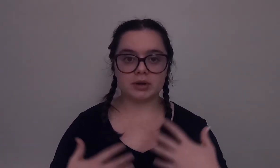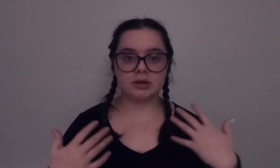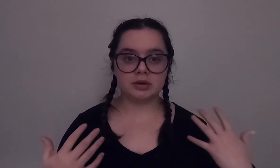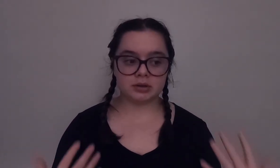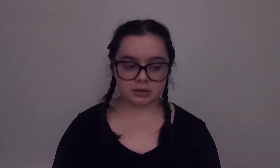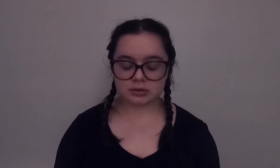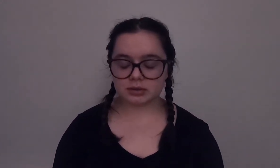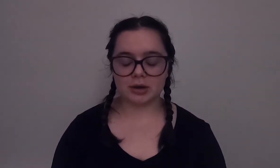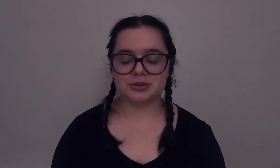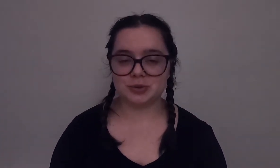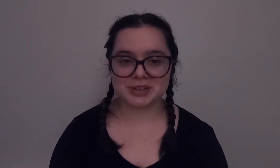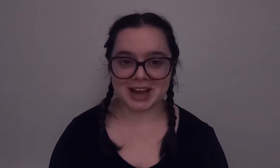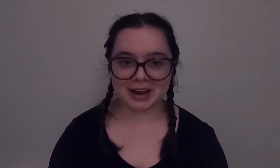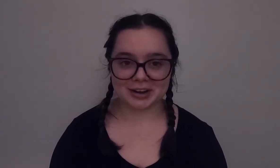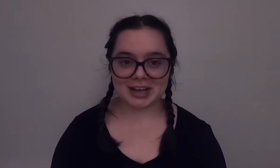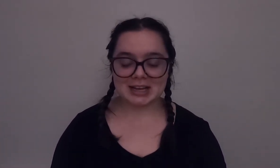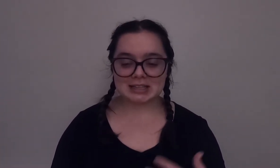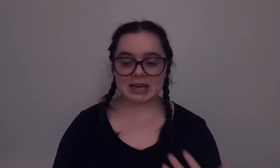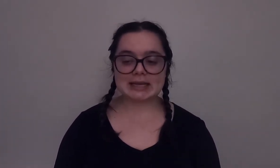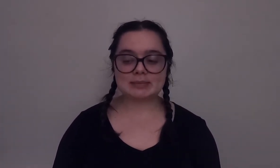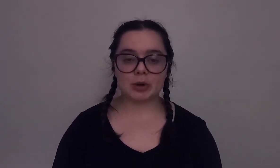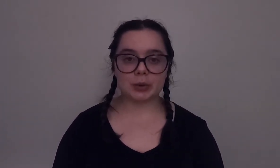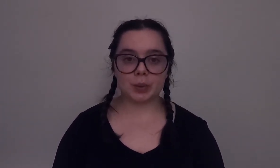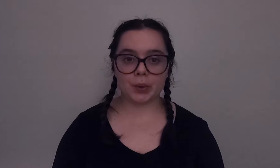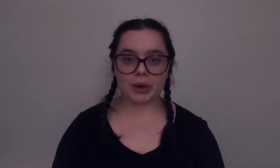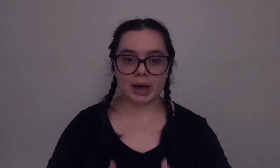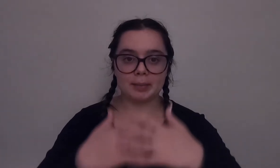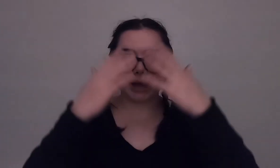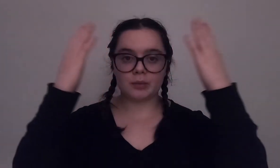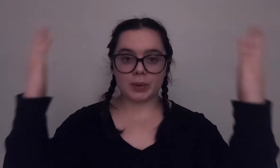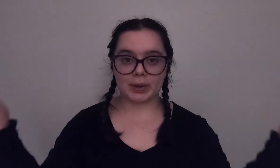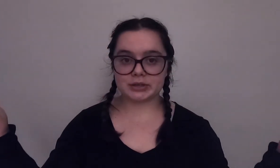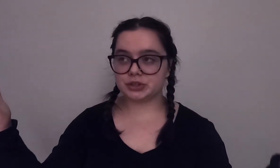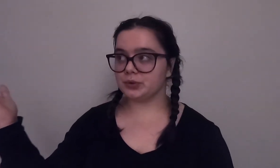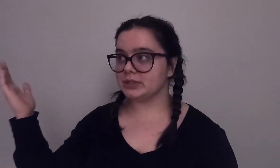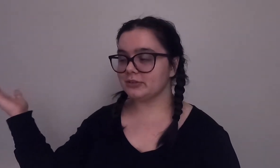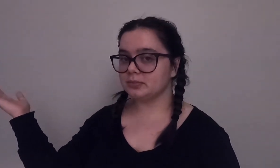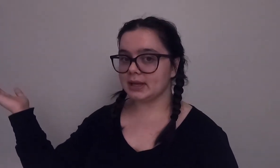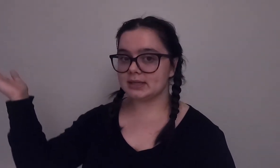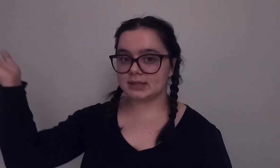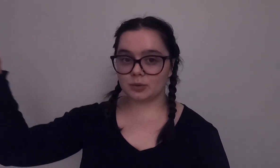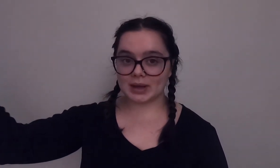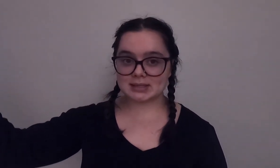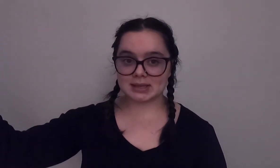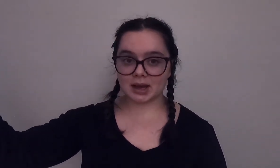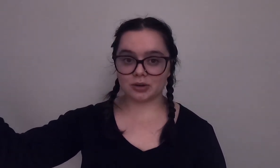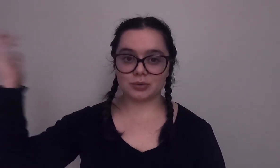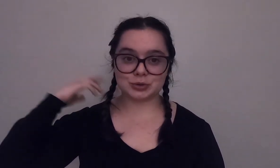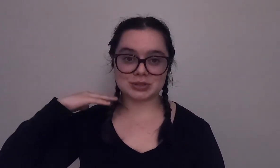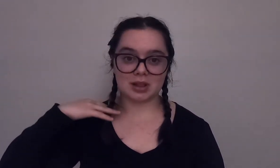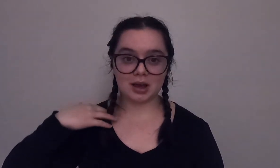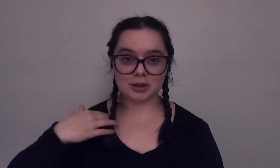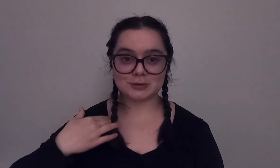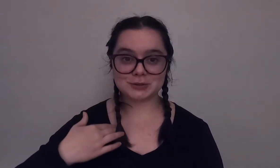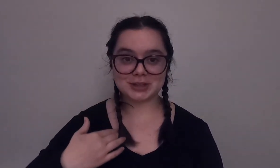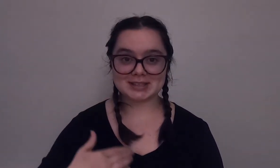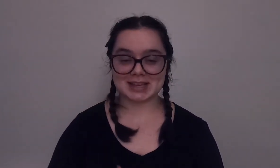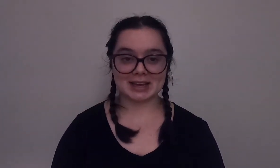I was super tired the next morning we woke up and we went to a different place in West Seattle which was a lot closer it took us like